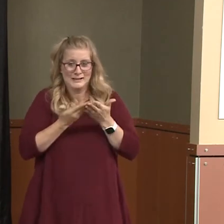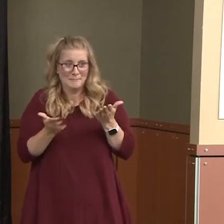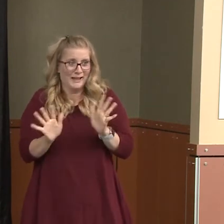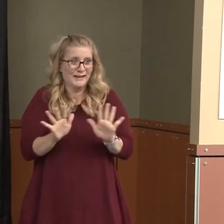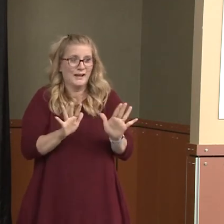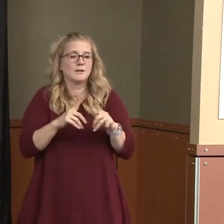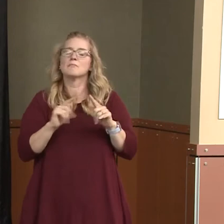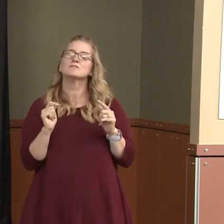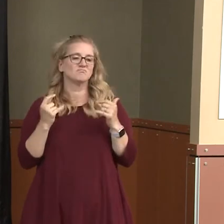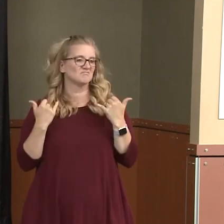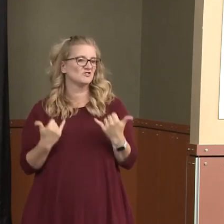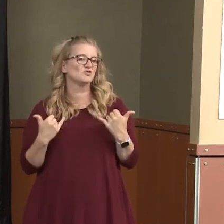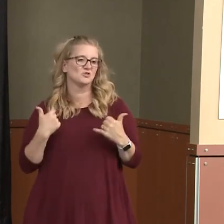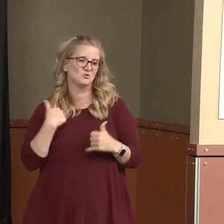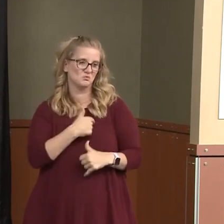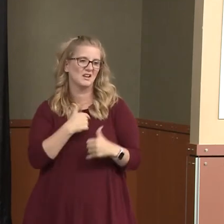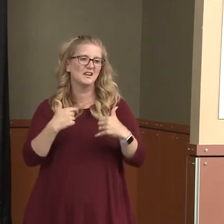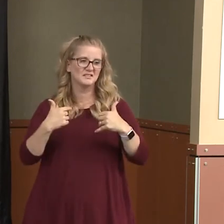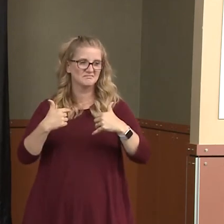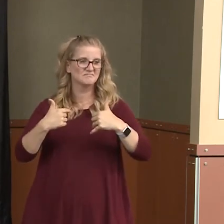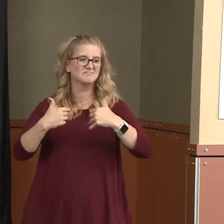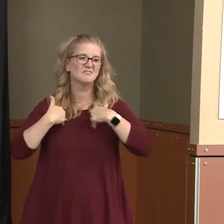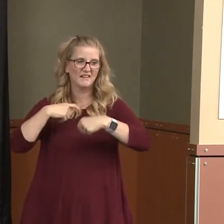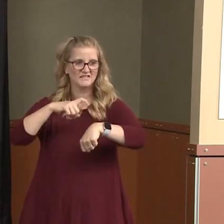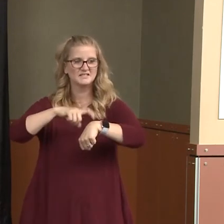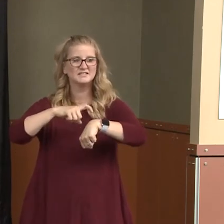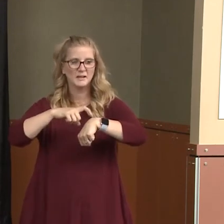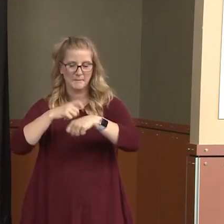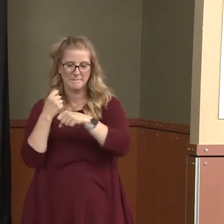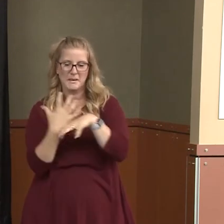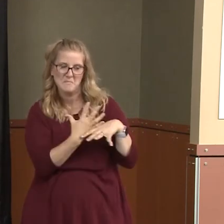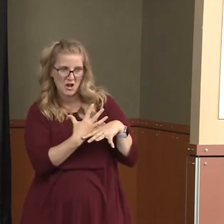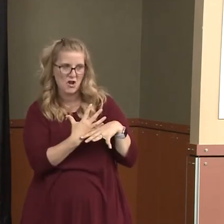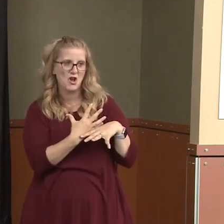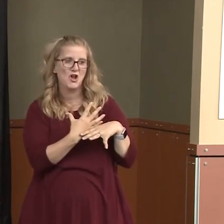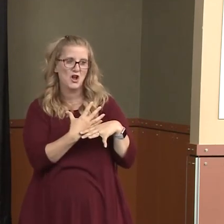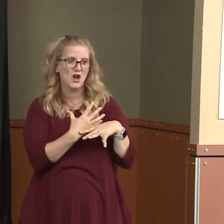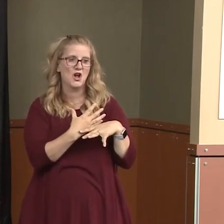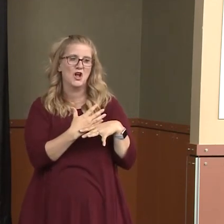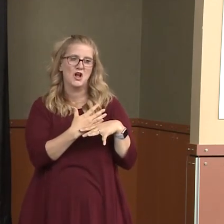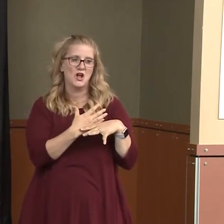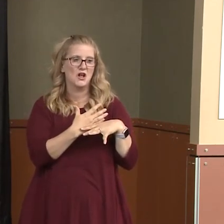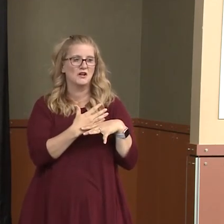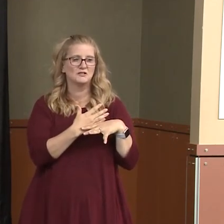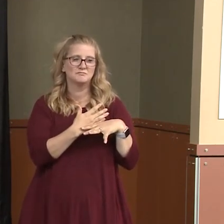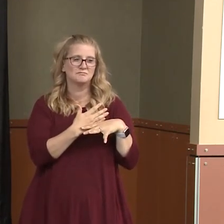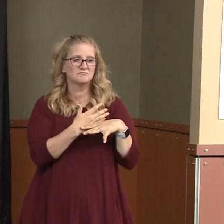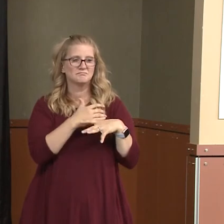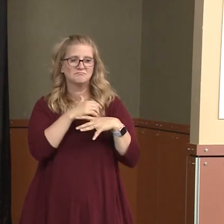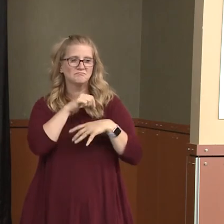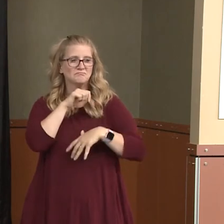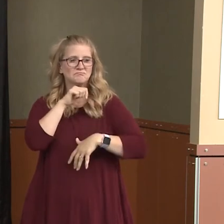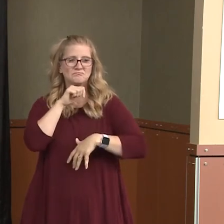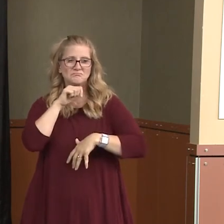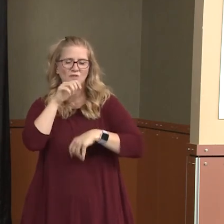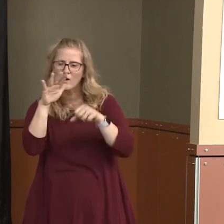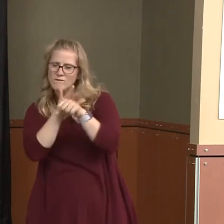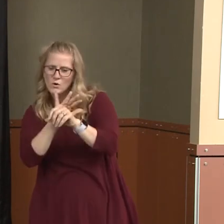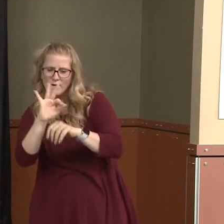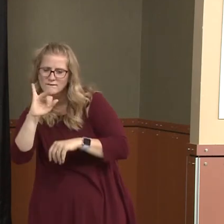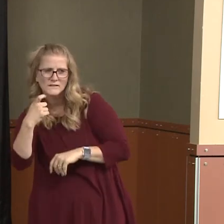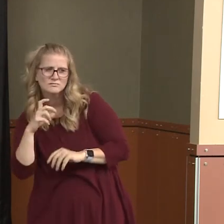time to prepare a little bit more. So while there is not a widespread fix to the global supply chain issues, we are in much better shape